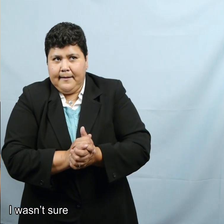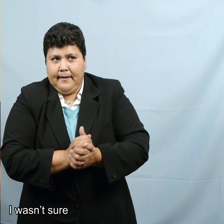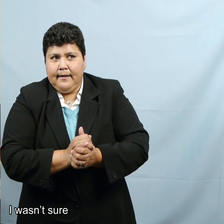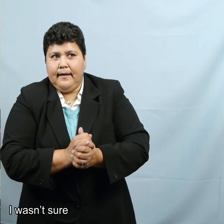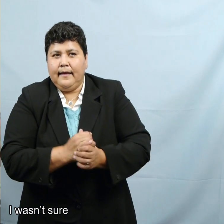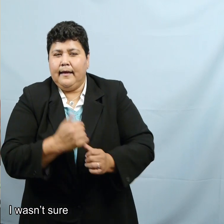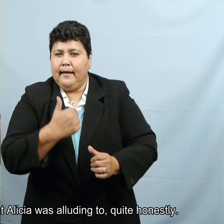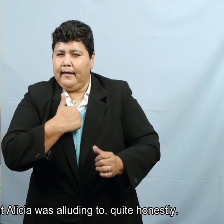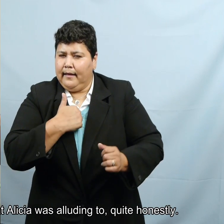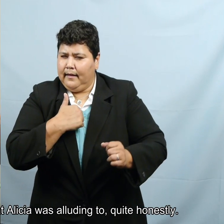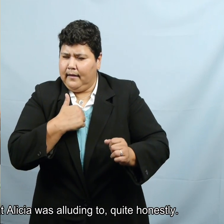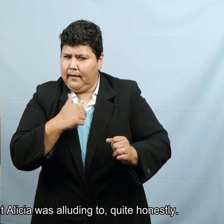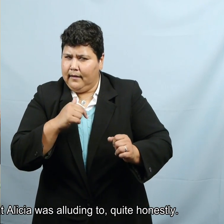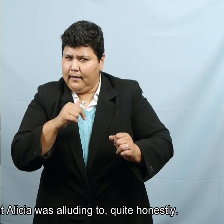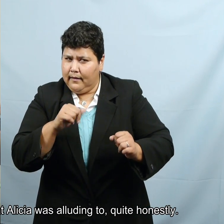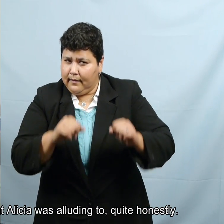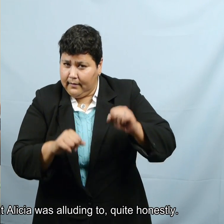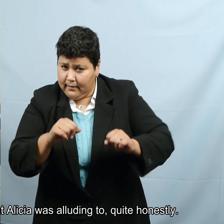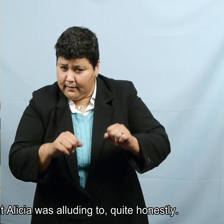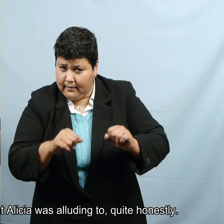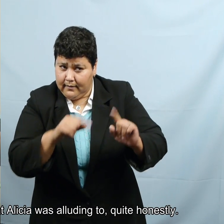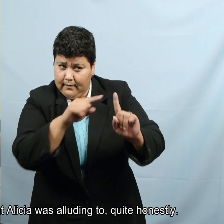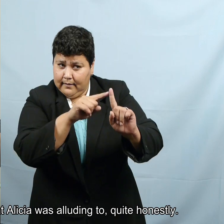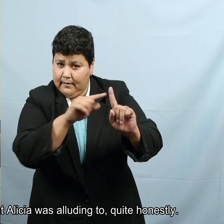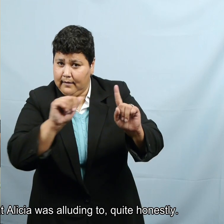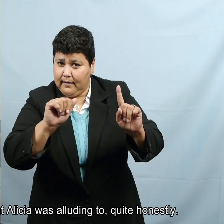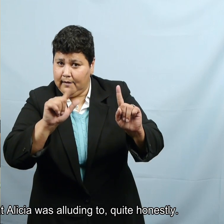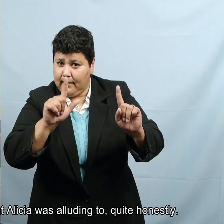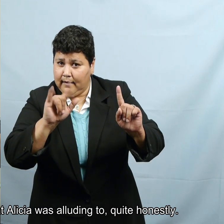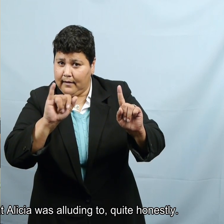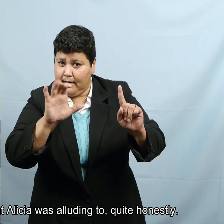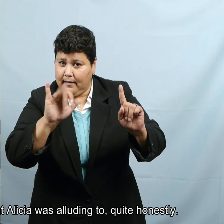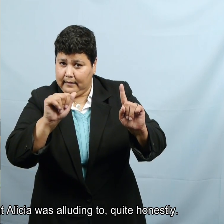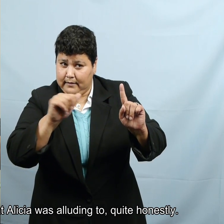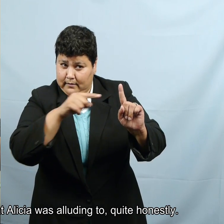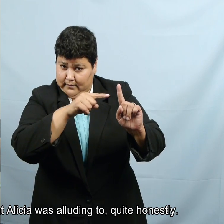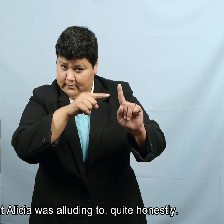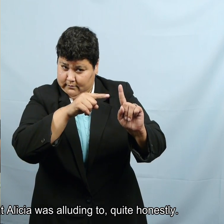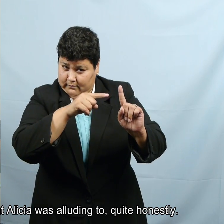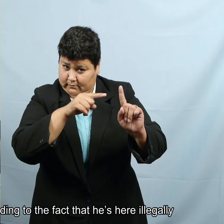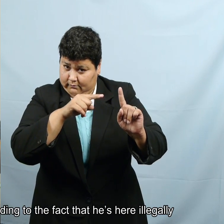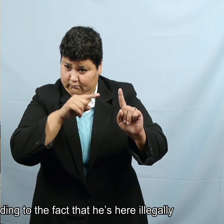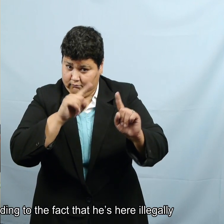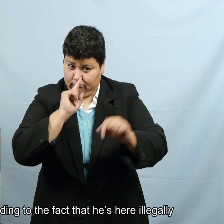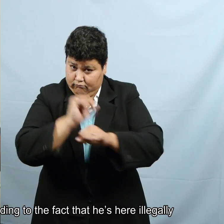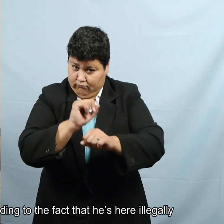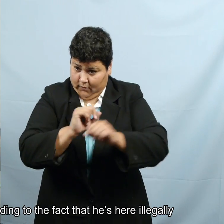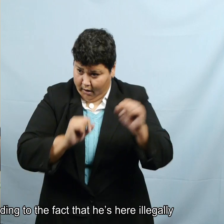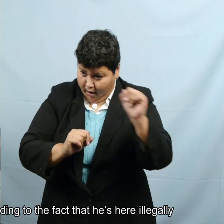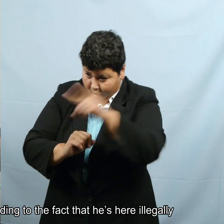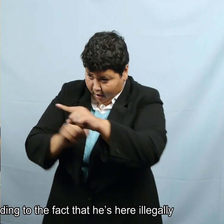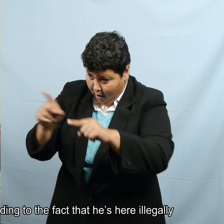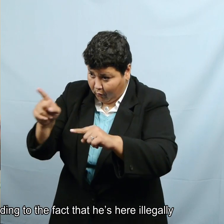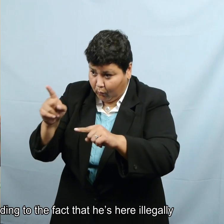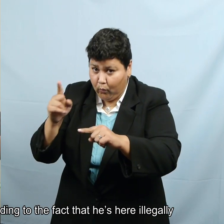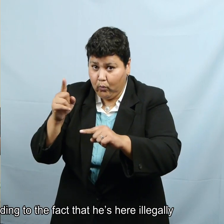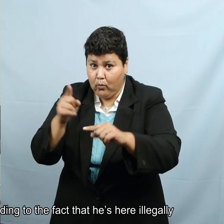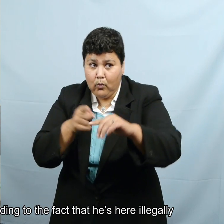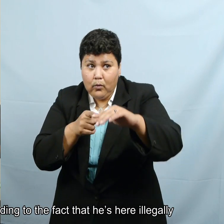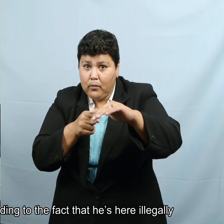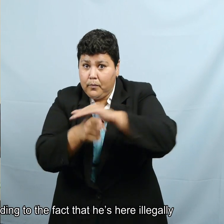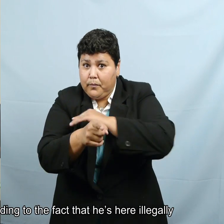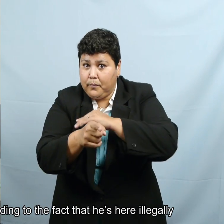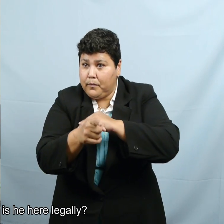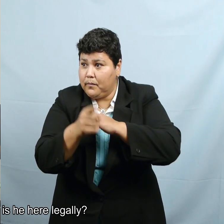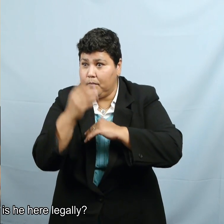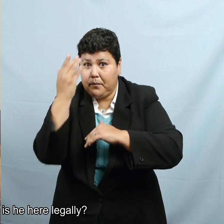I wasn't sure whether that's what Alicia Alicia was alluding to, quite honestly. I was like, is she alluding to the fact that